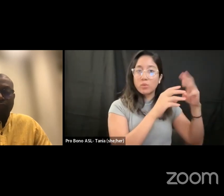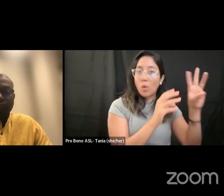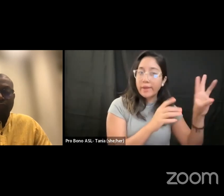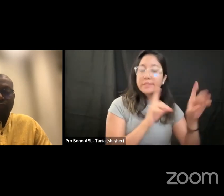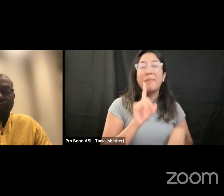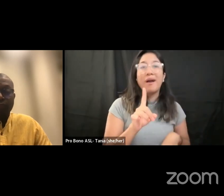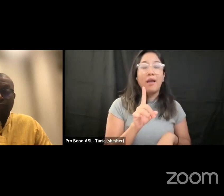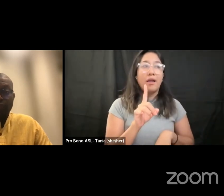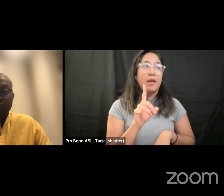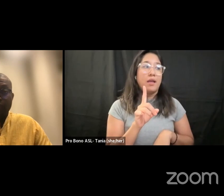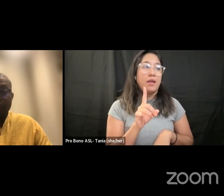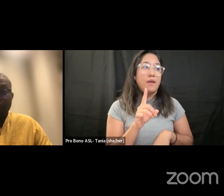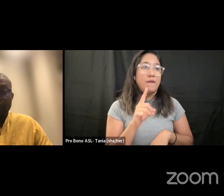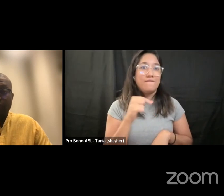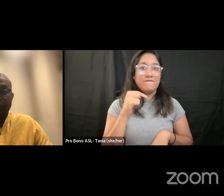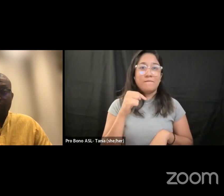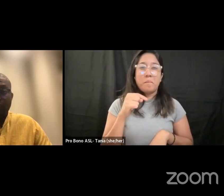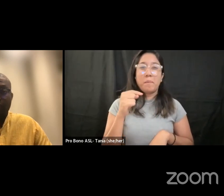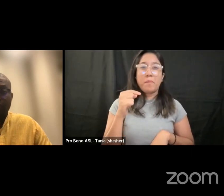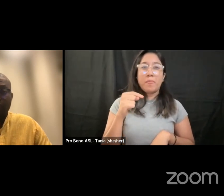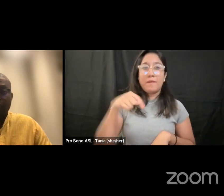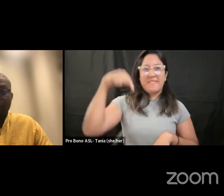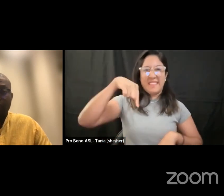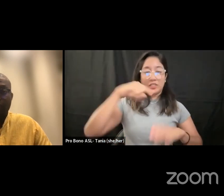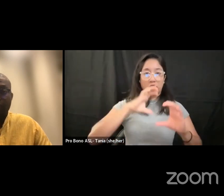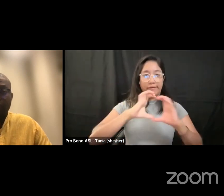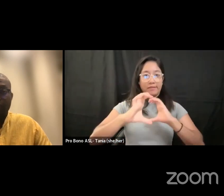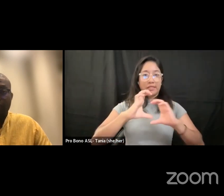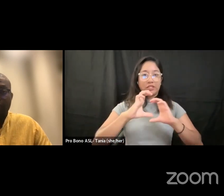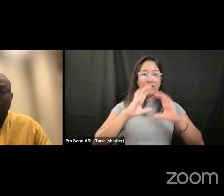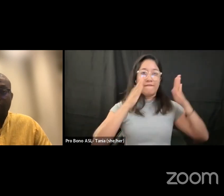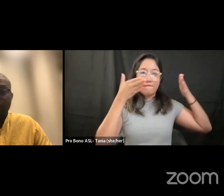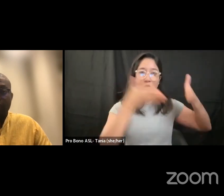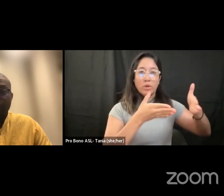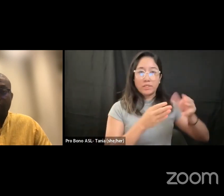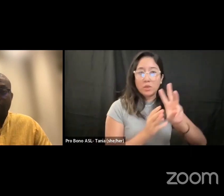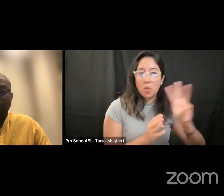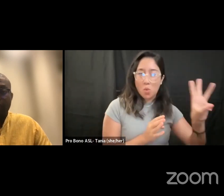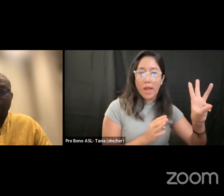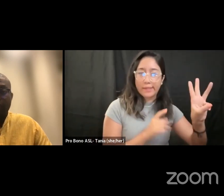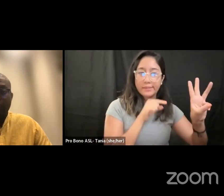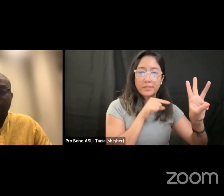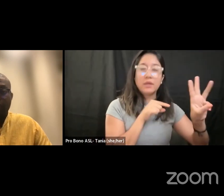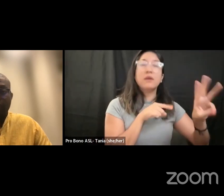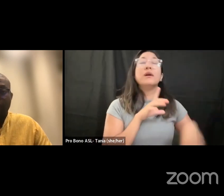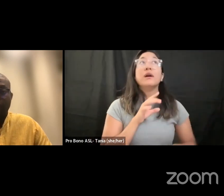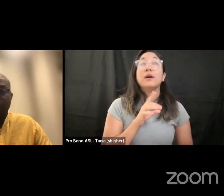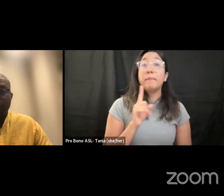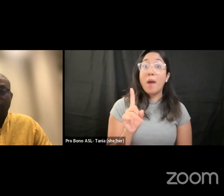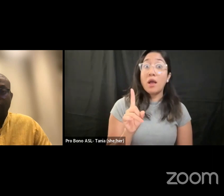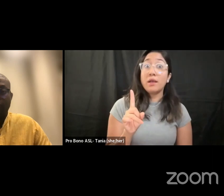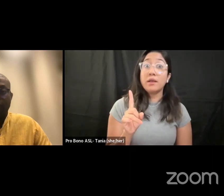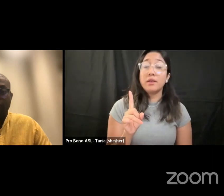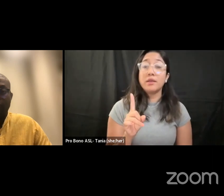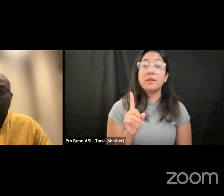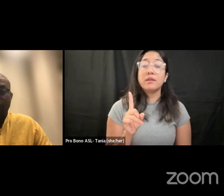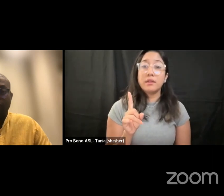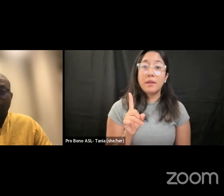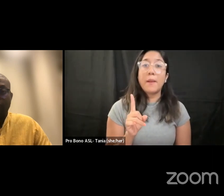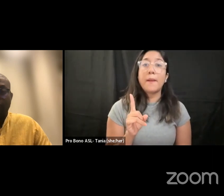for the purpose of this particular conversation i'll just limit it to the west put it in um